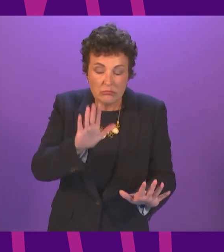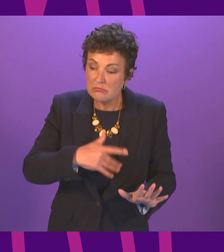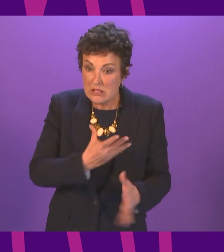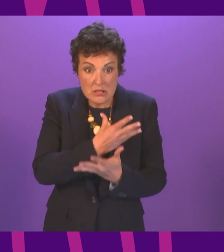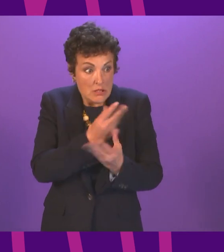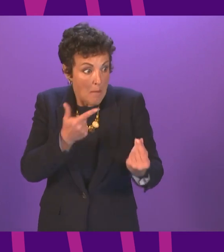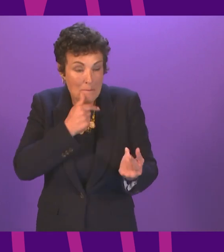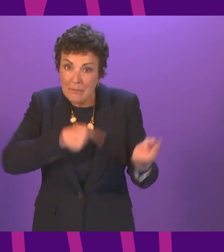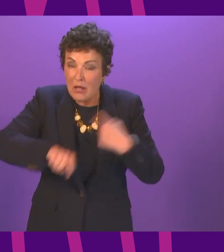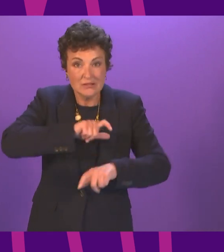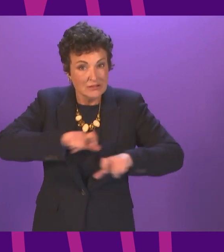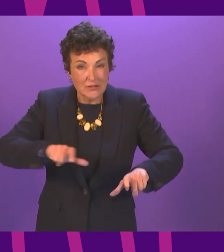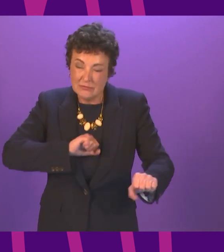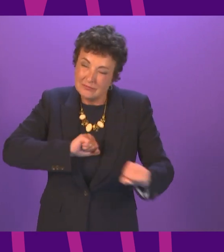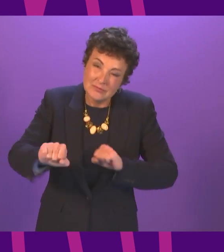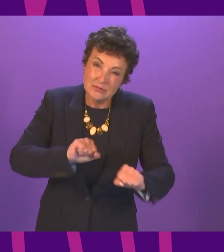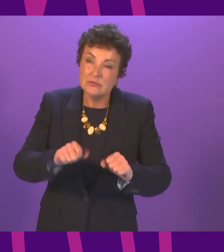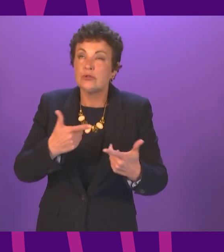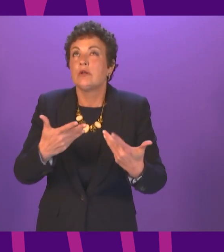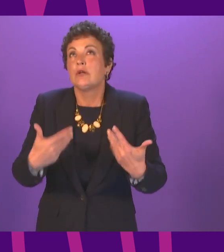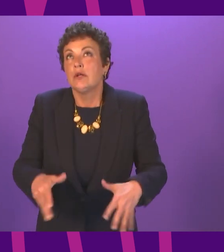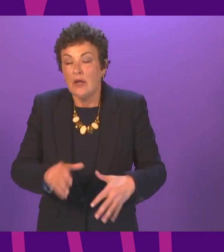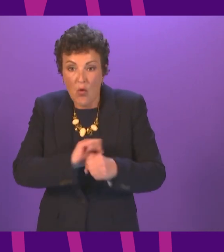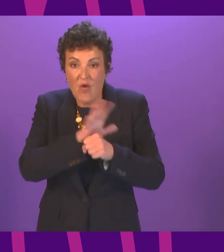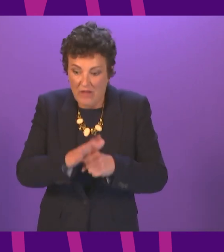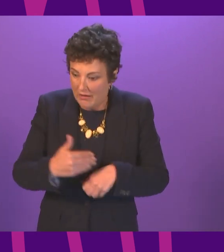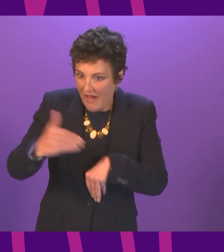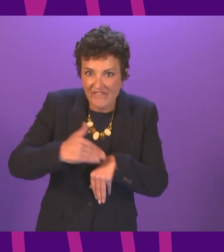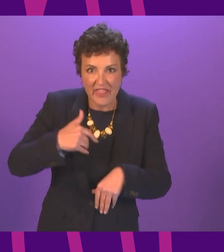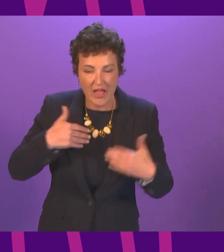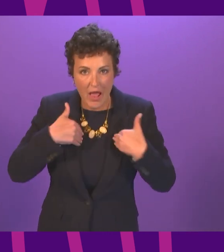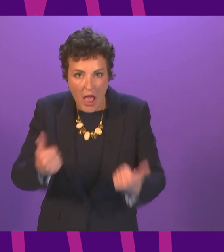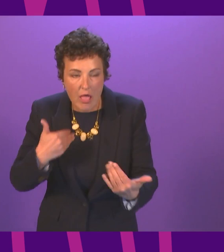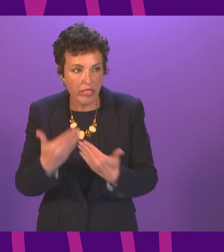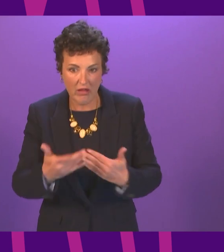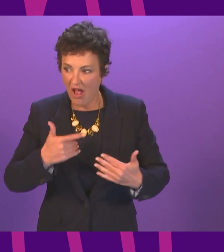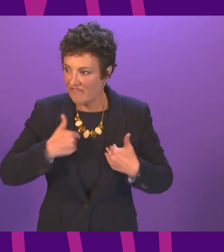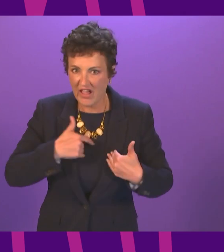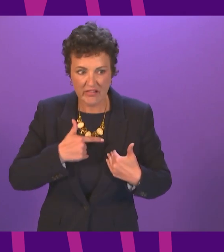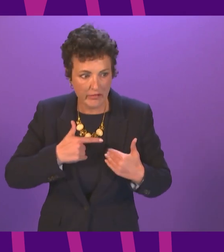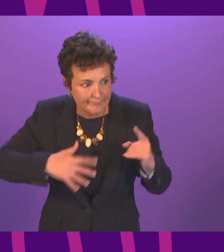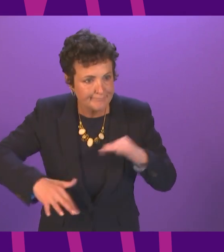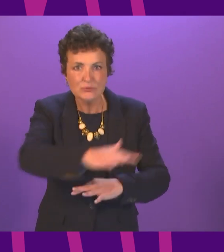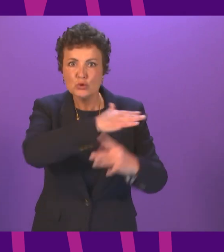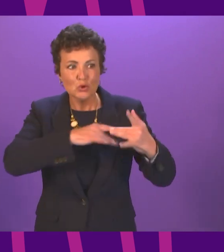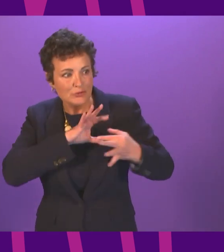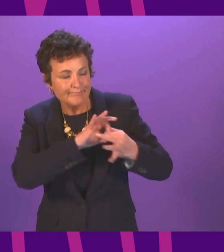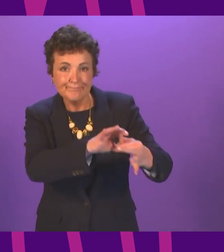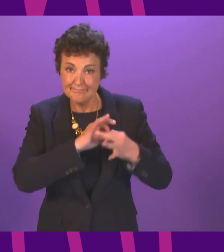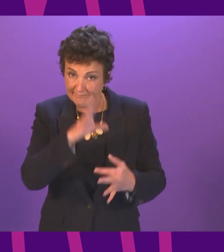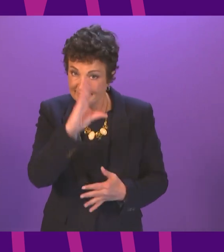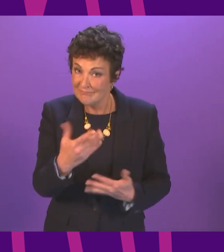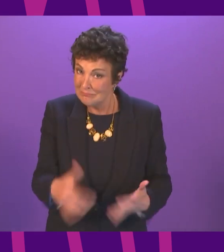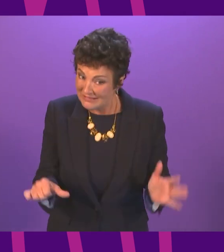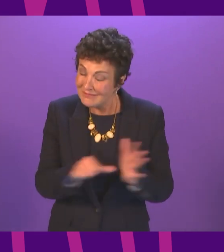battle the consequences of the pandemic that have impacted people's health, social ties and livelihoods. It has been hard for so many